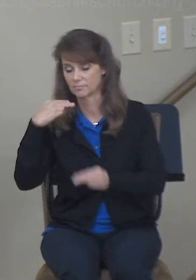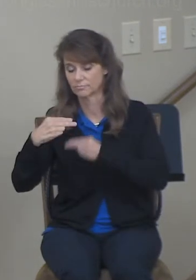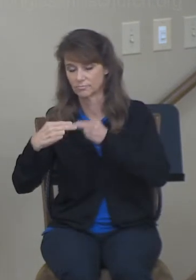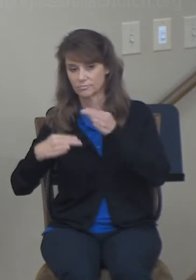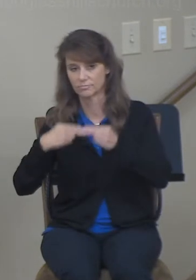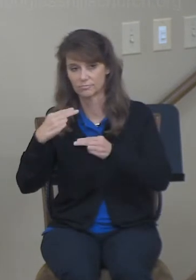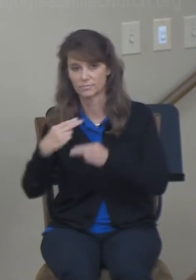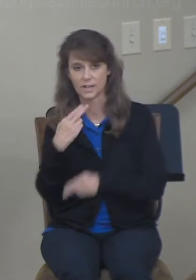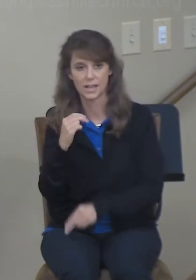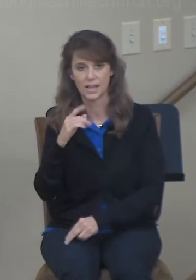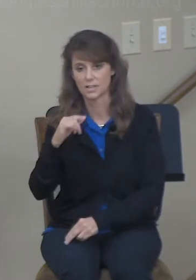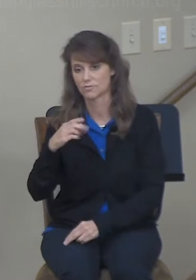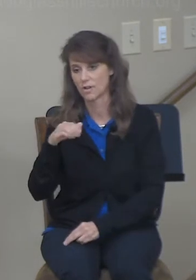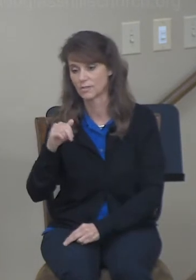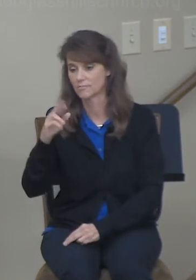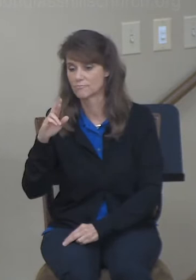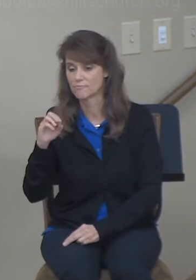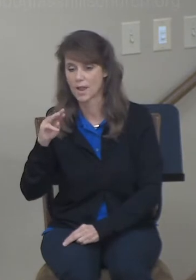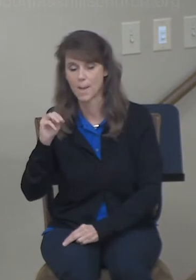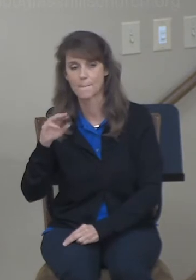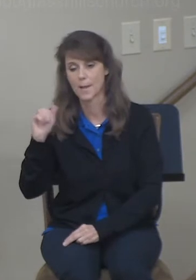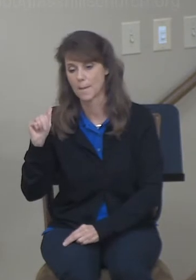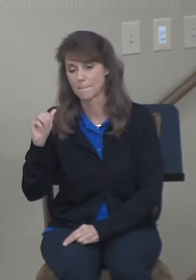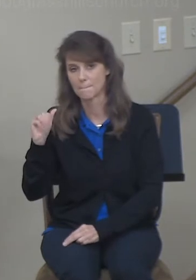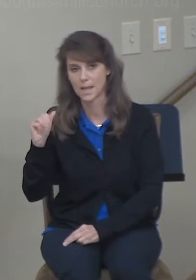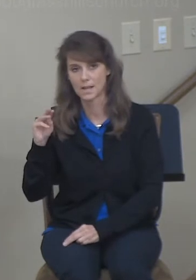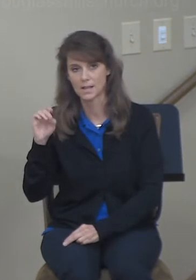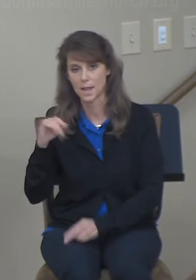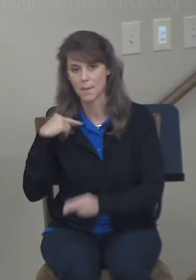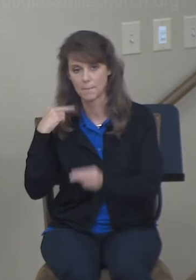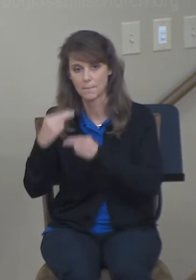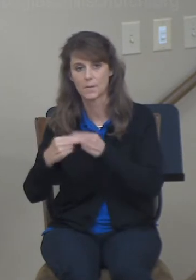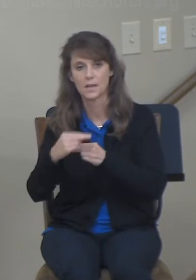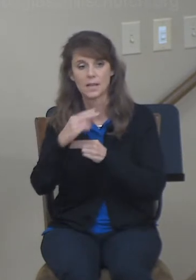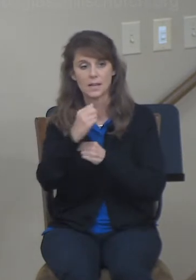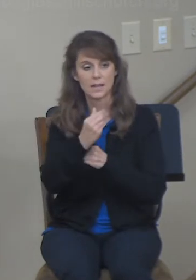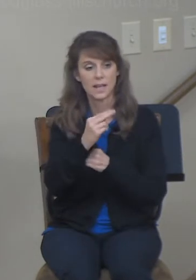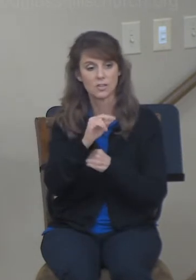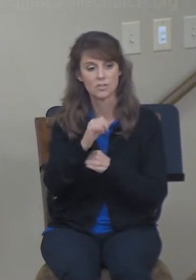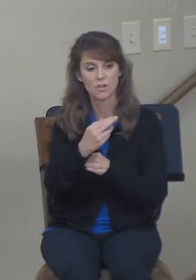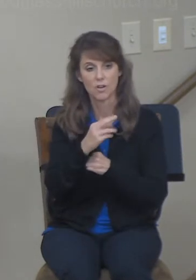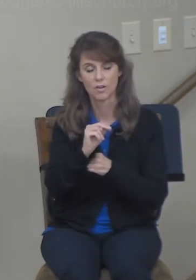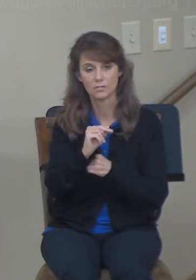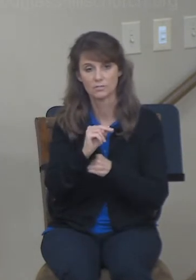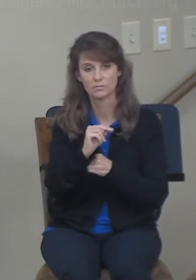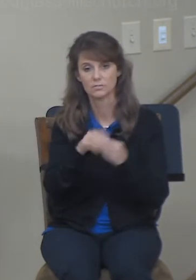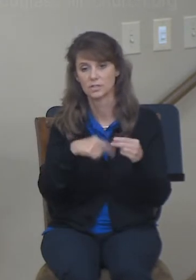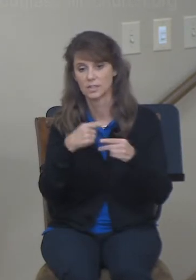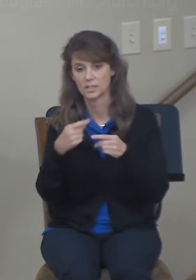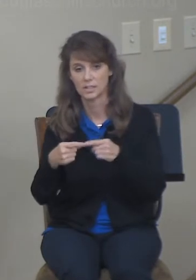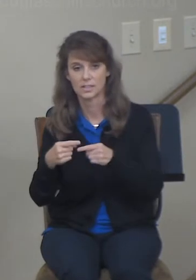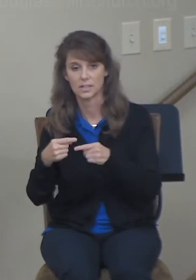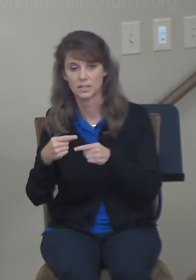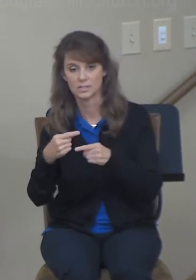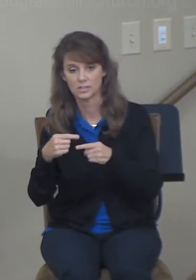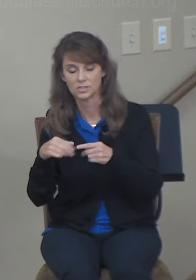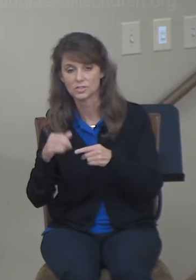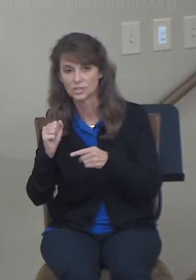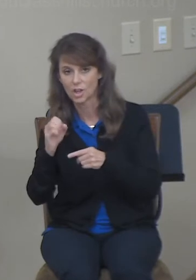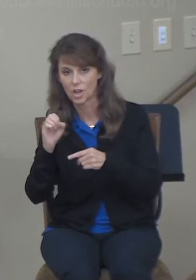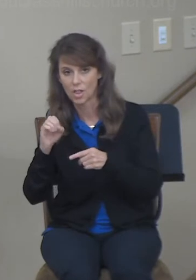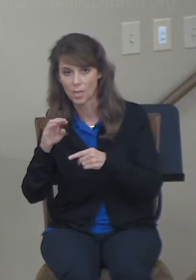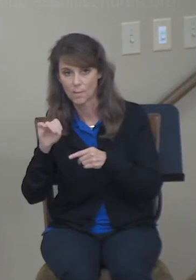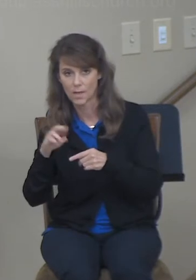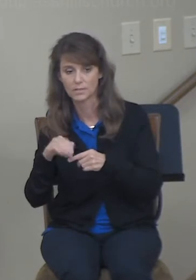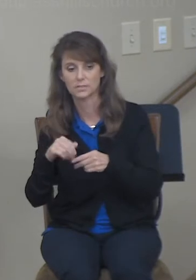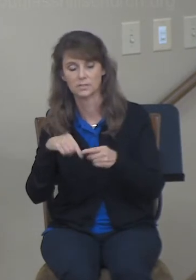Hezron was born Ram, to Ram, Abinadab, and to Abinadab, and Abinadab was